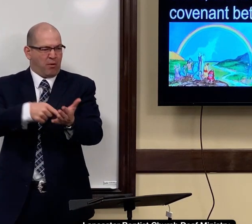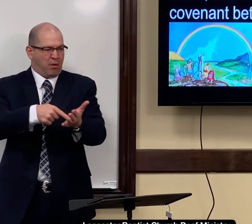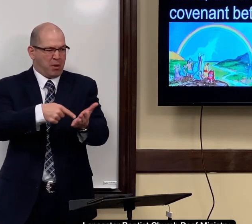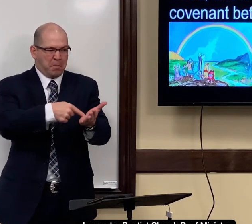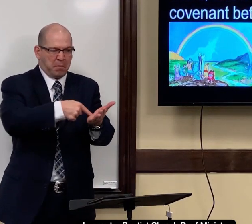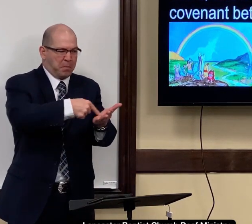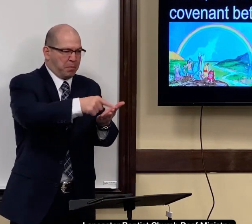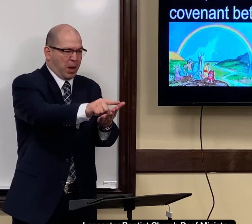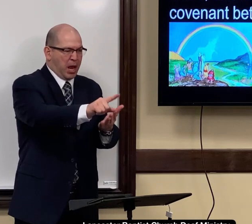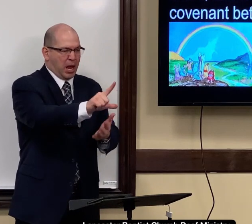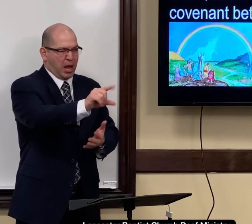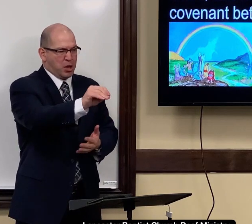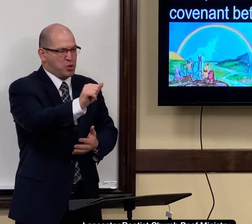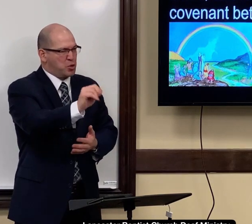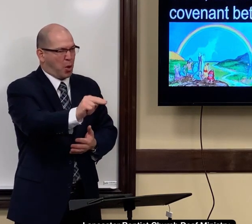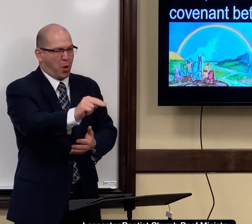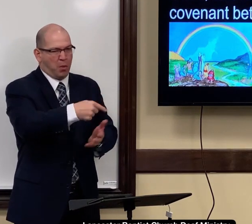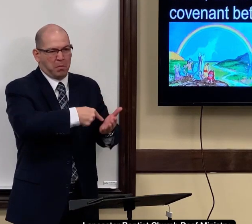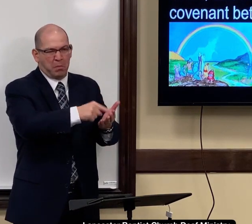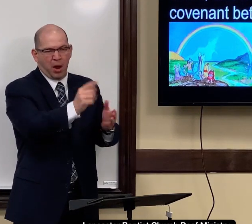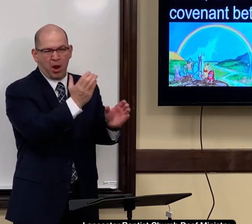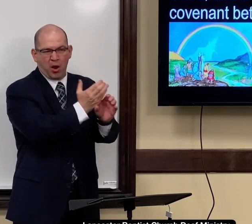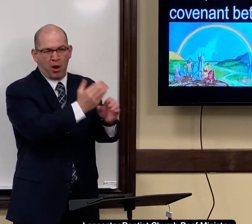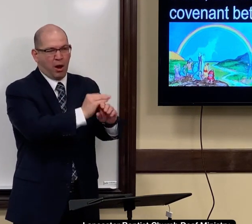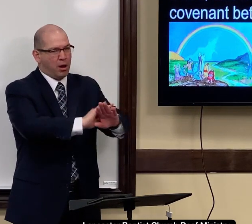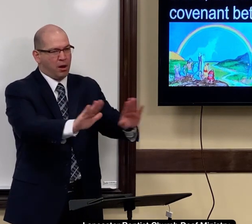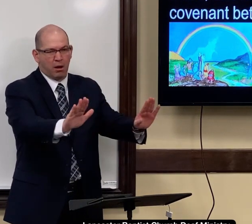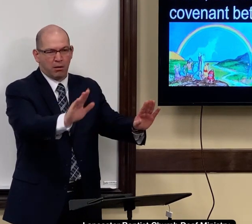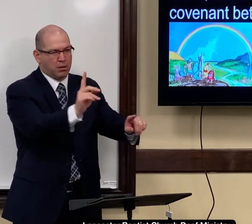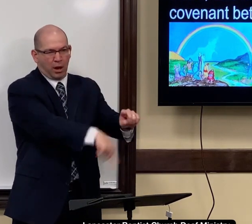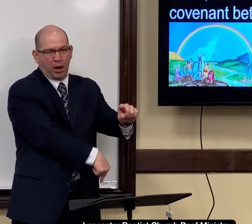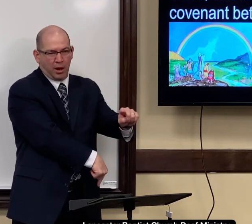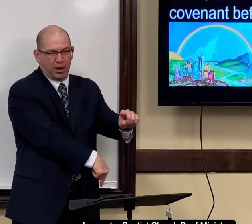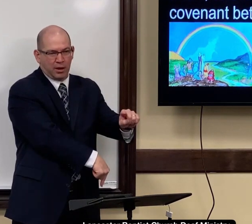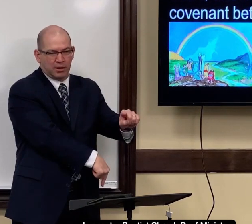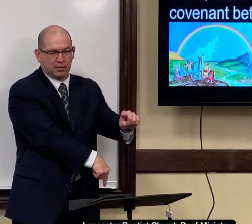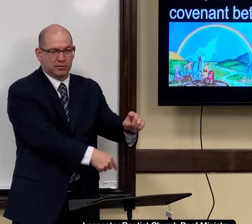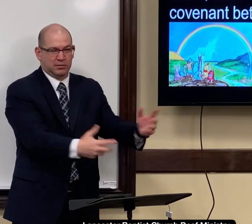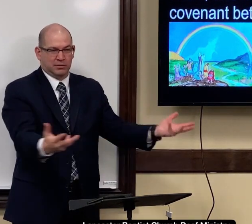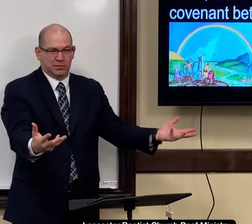So I couldn't afford to pay for a loan on a car. I would not have been able to afford that.